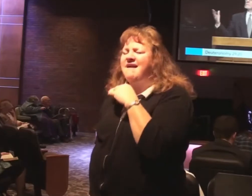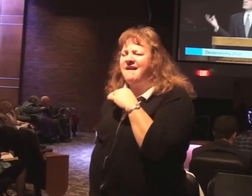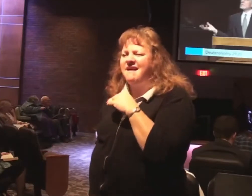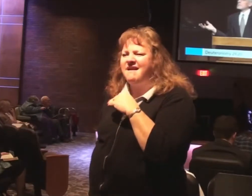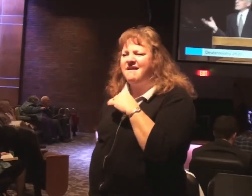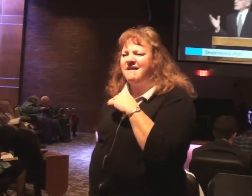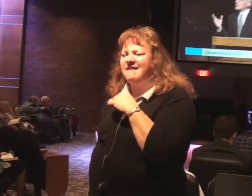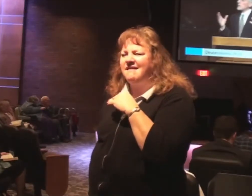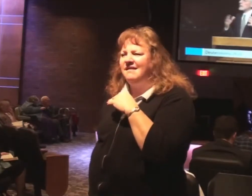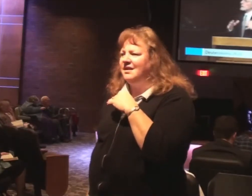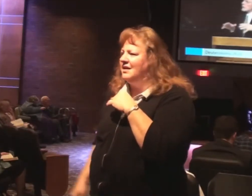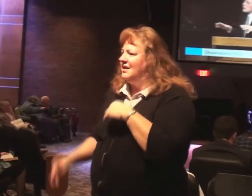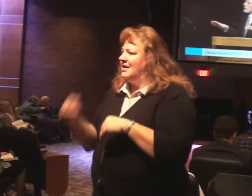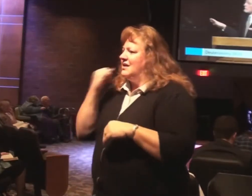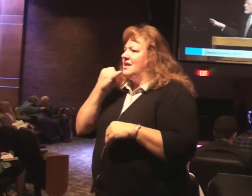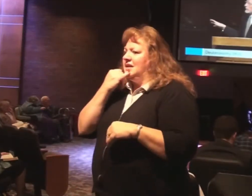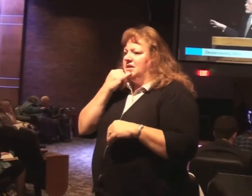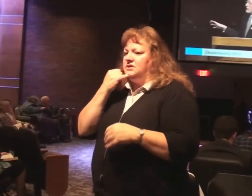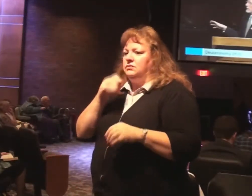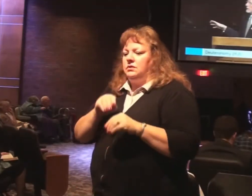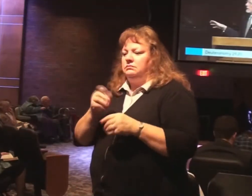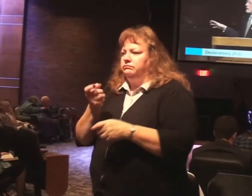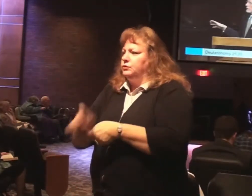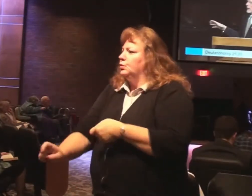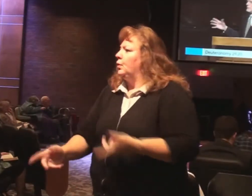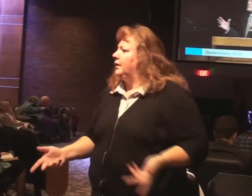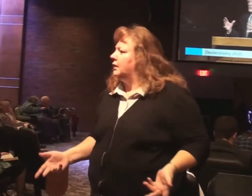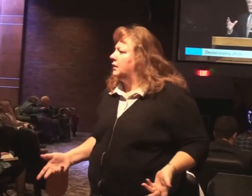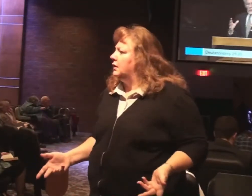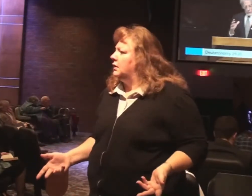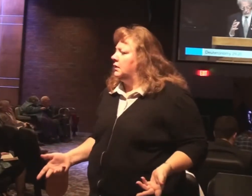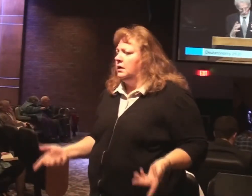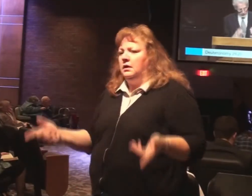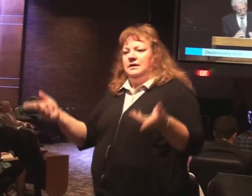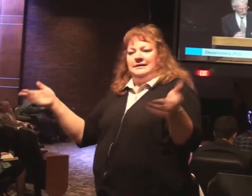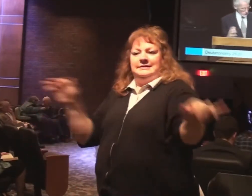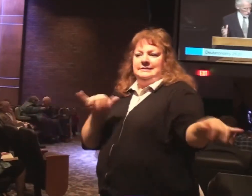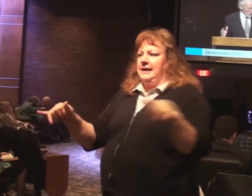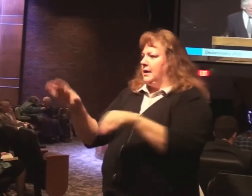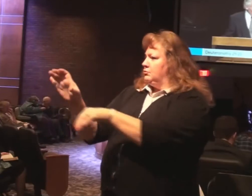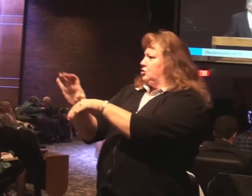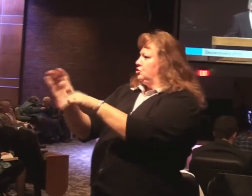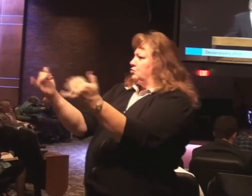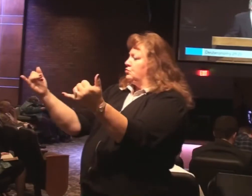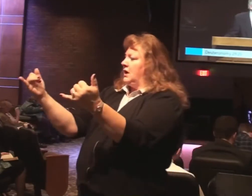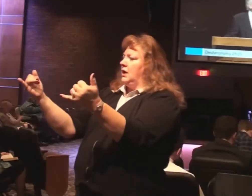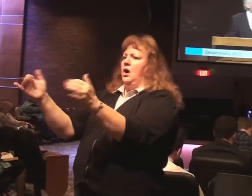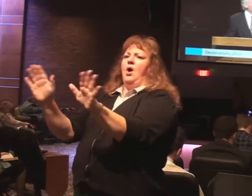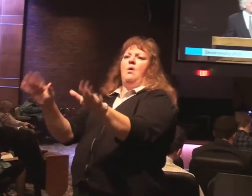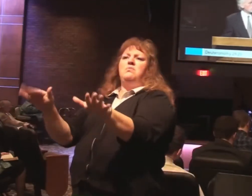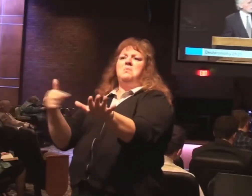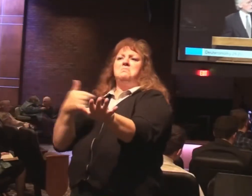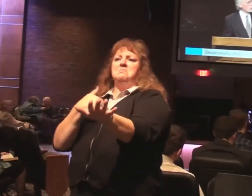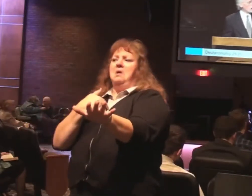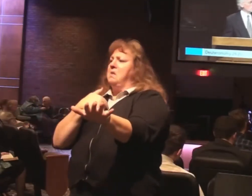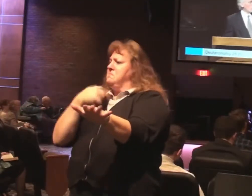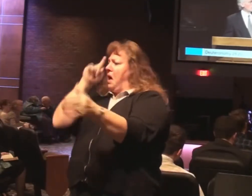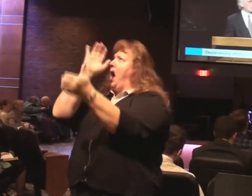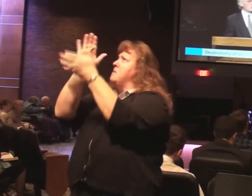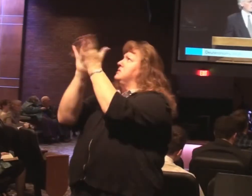And Israel gets corrupted. What happens to the church? People come in and say oh no no I'm a believer. No I believe the